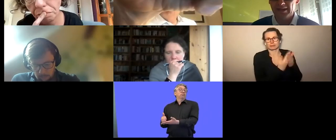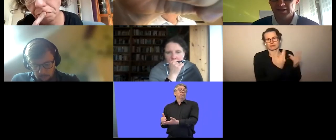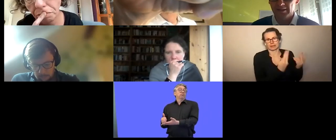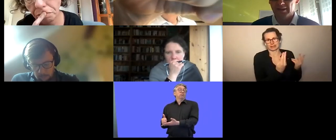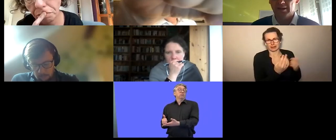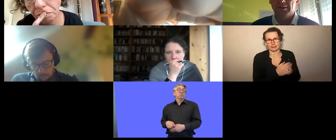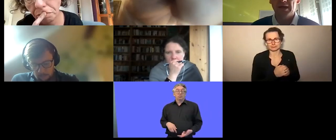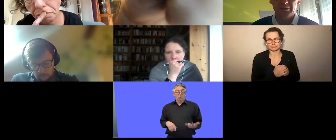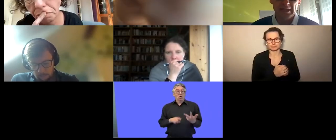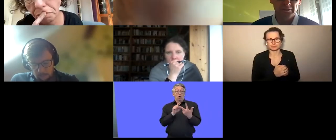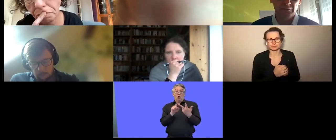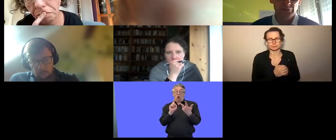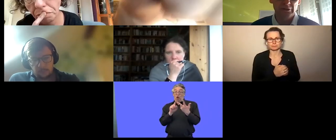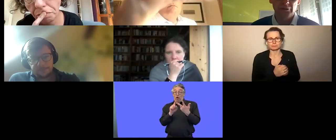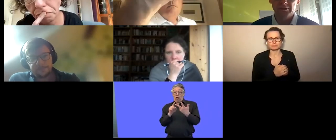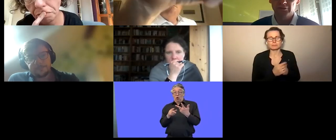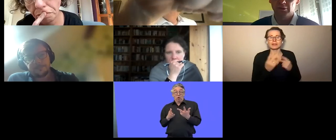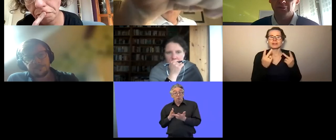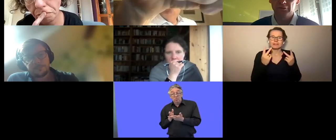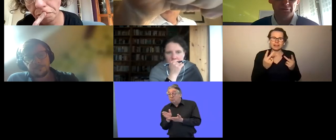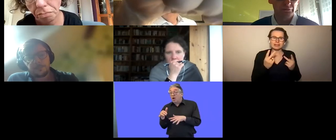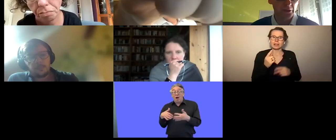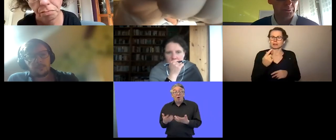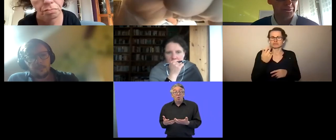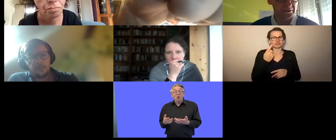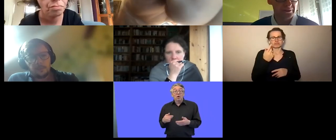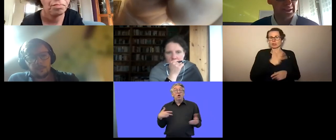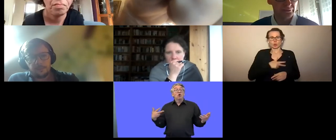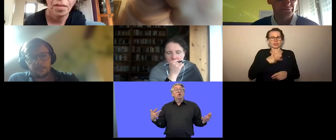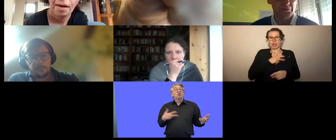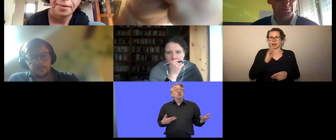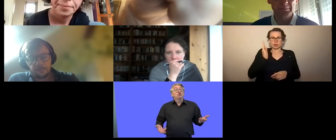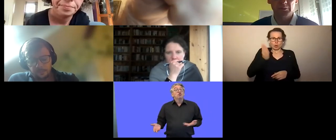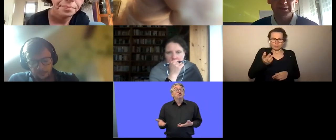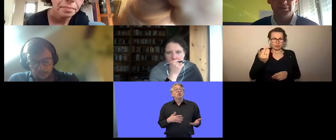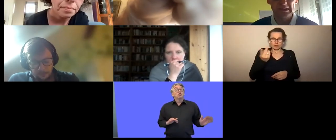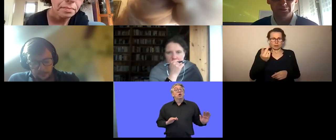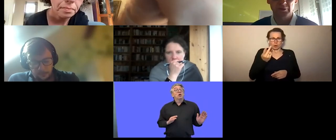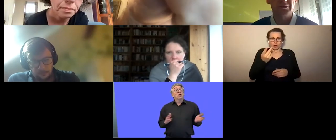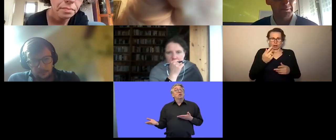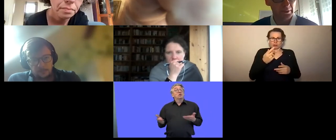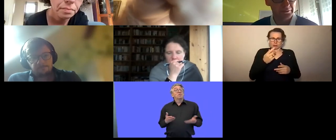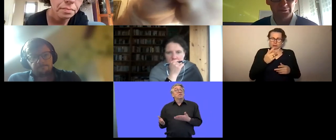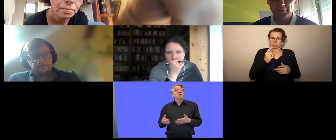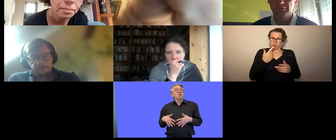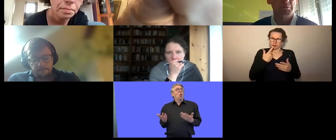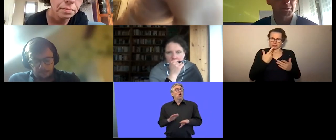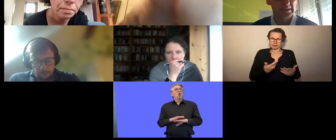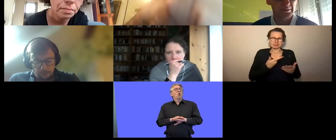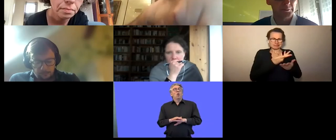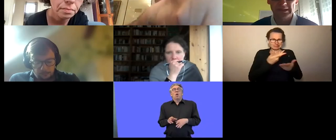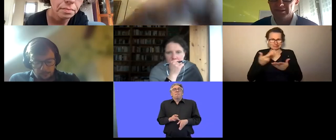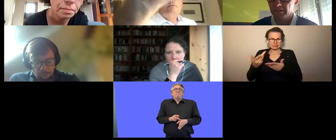take care uh by this kind of social service of also non-professional issues for people with disabilities for example of of